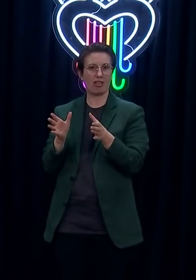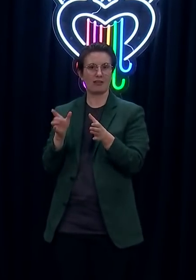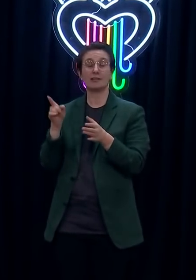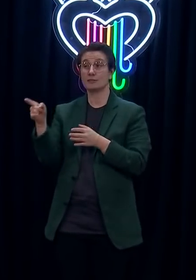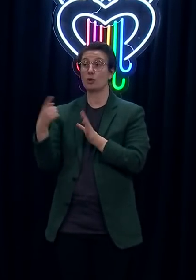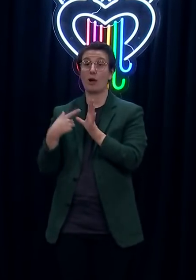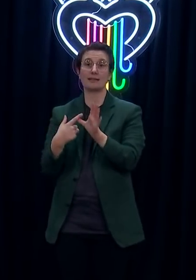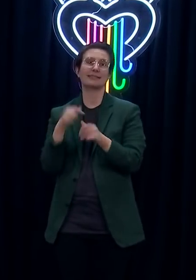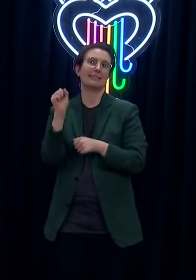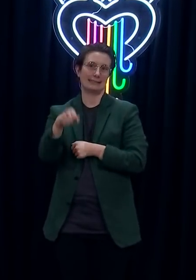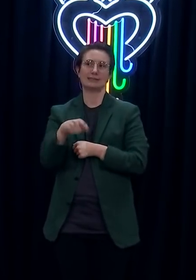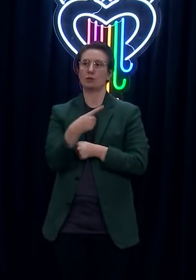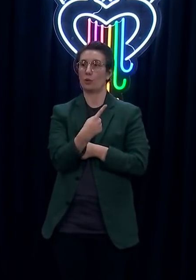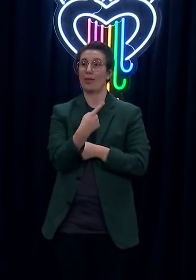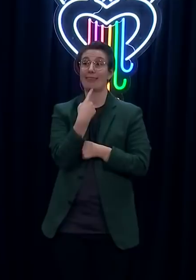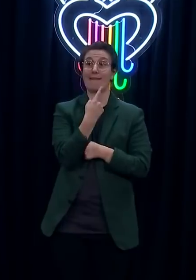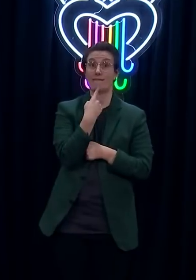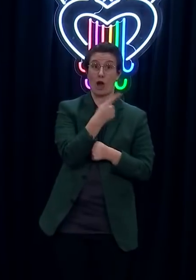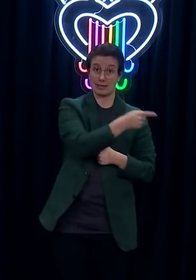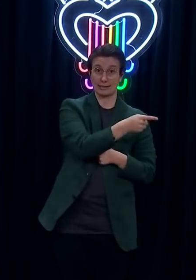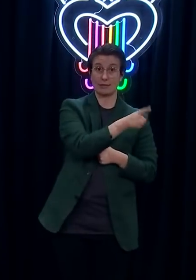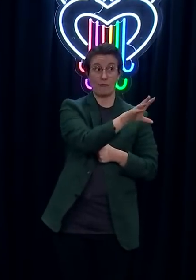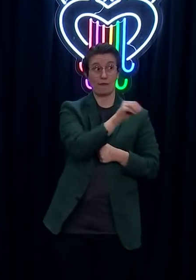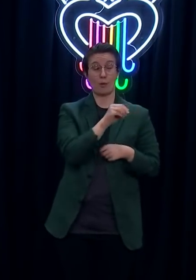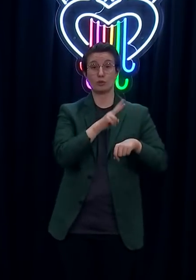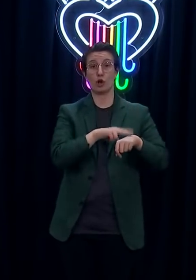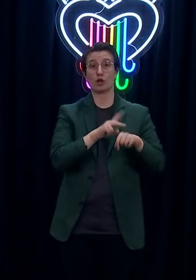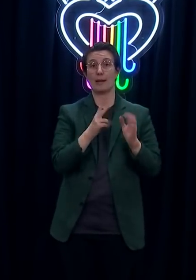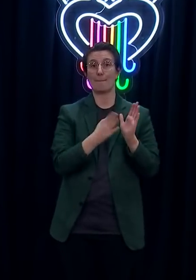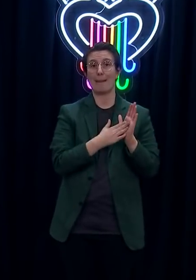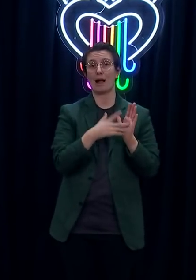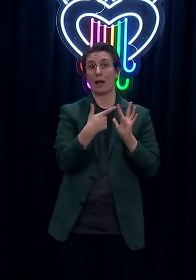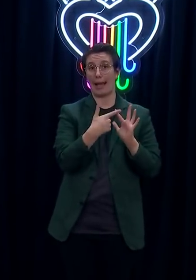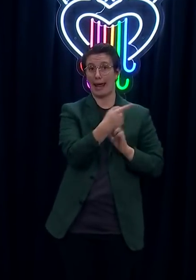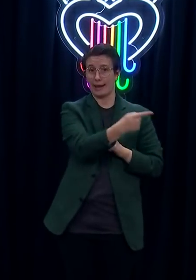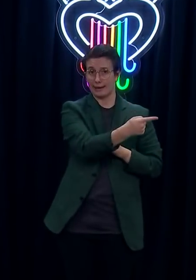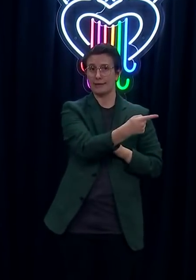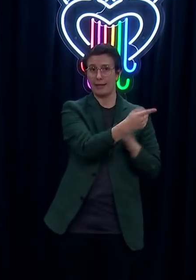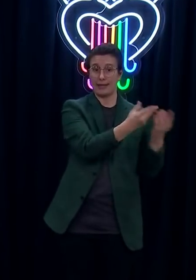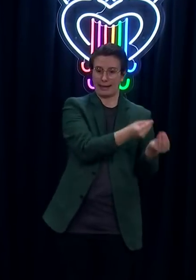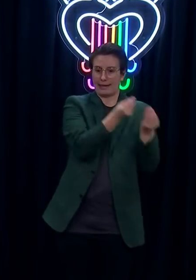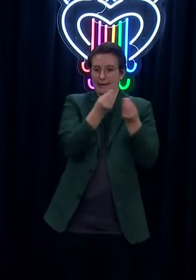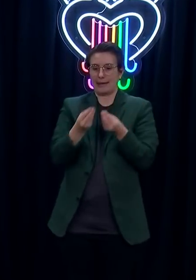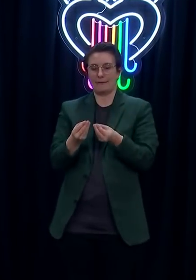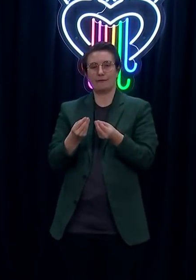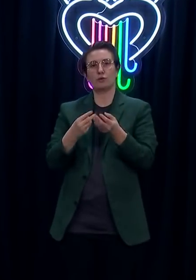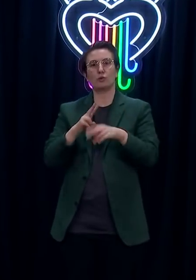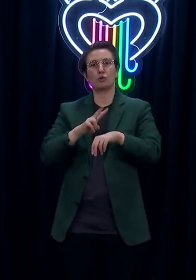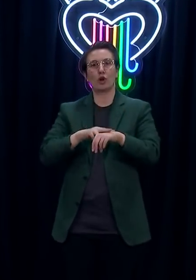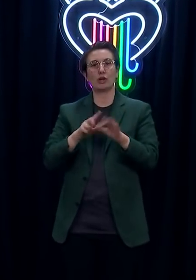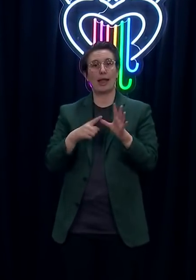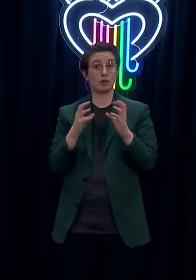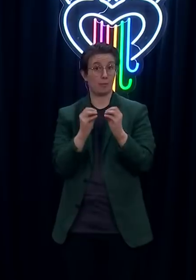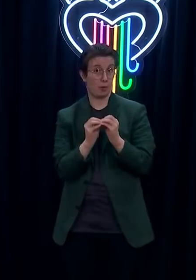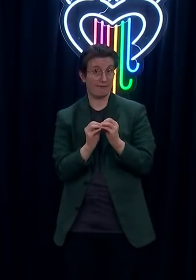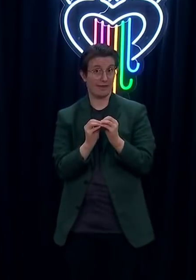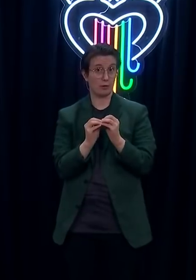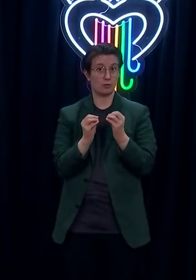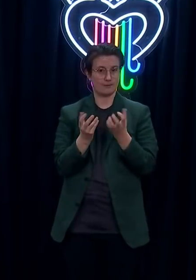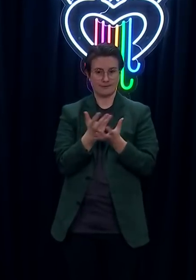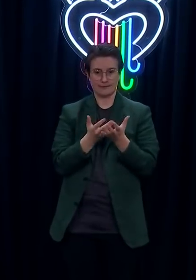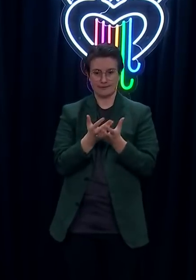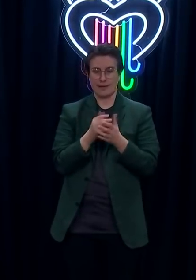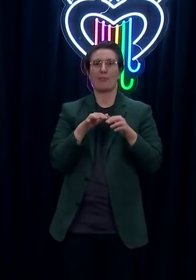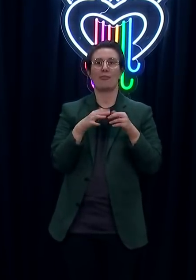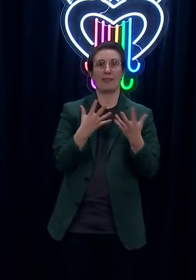Dr. Bloomfield and then he provides that advice to Cabinet. And when we come down, that is the advice that he's speaking to on his side.